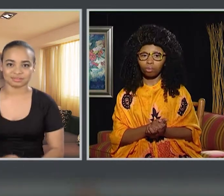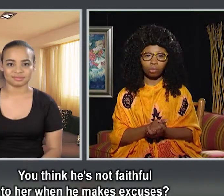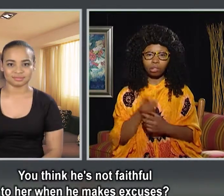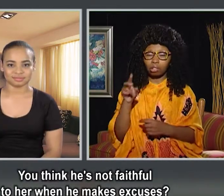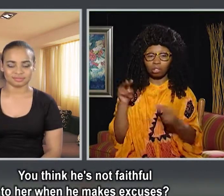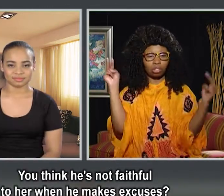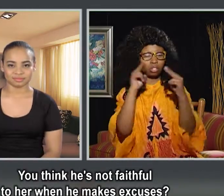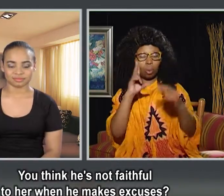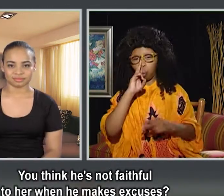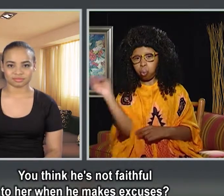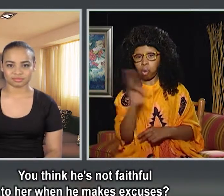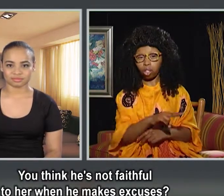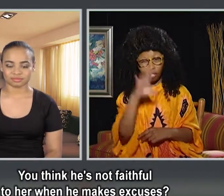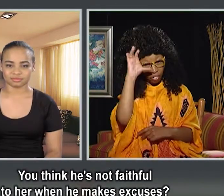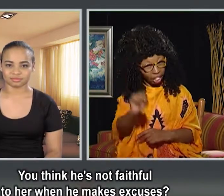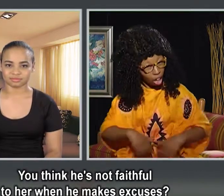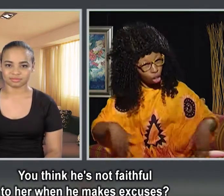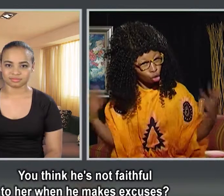You think he's not faithful to her when he makes excuses?